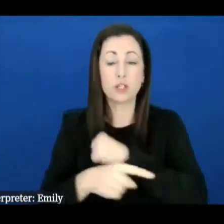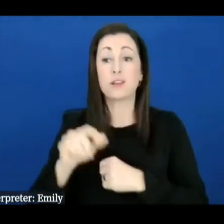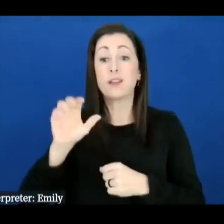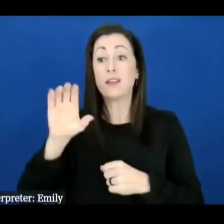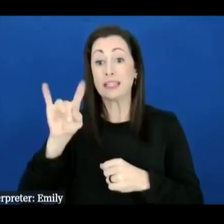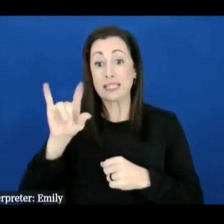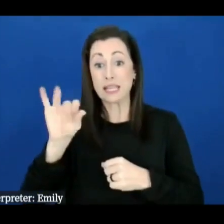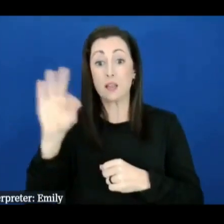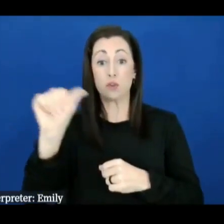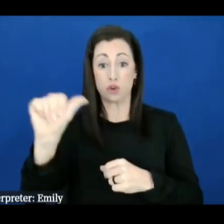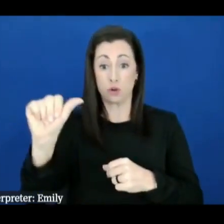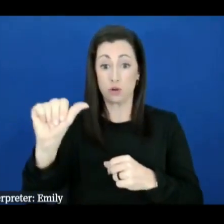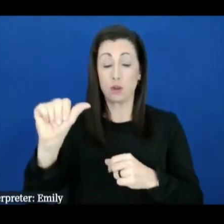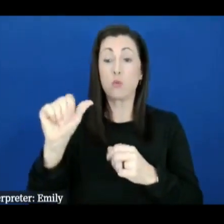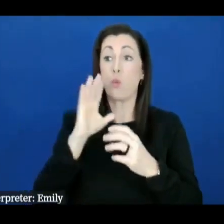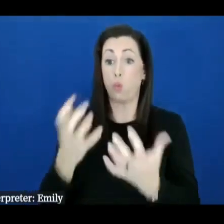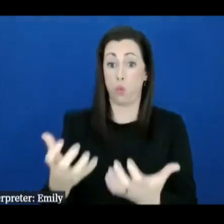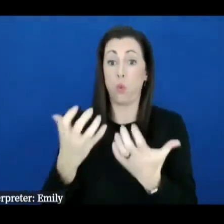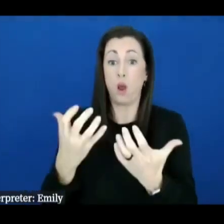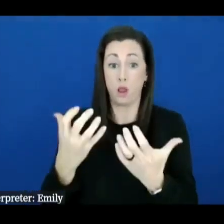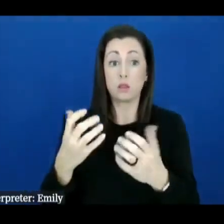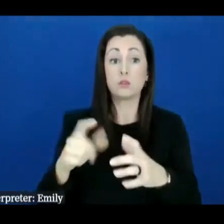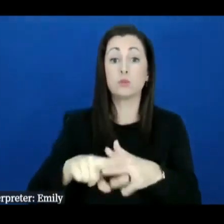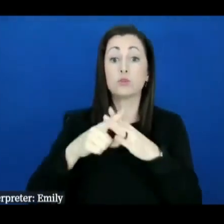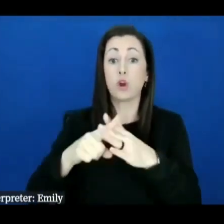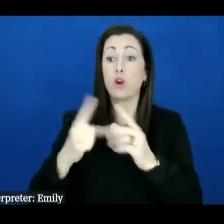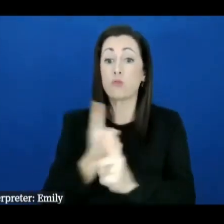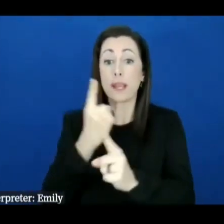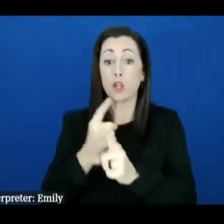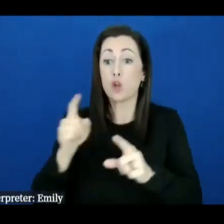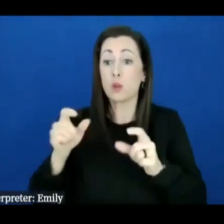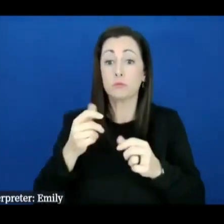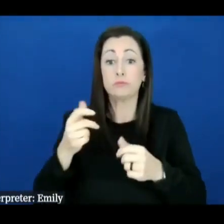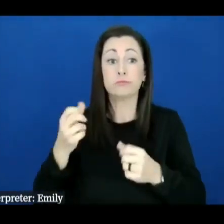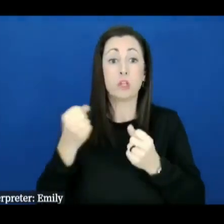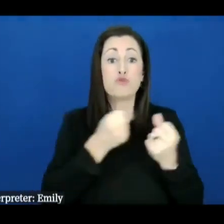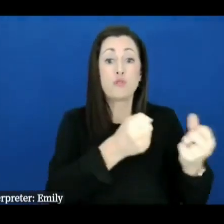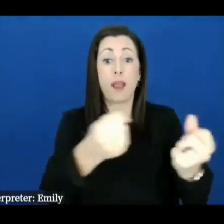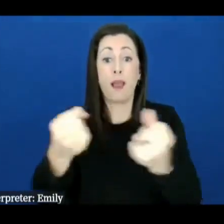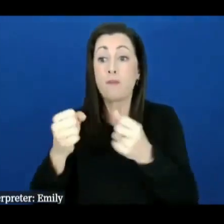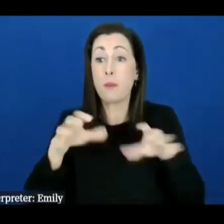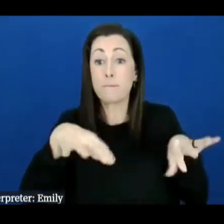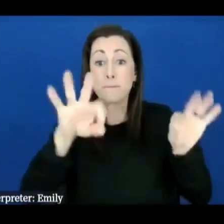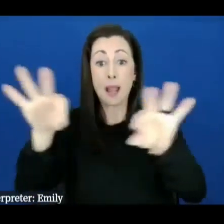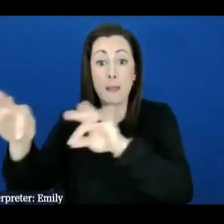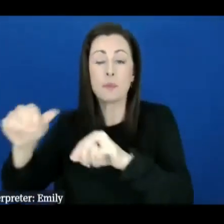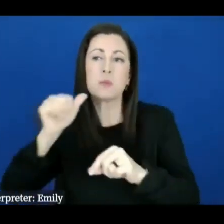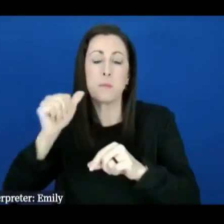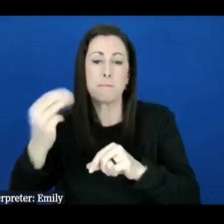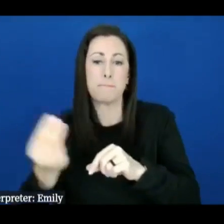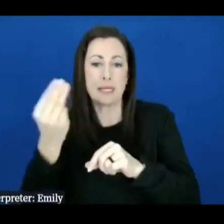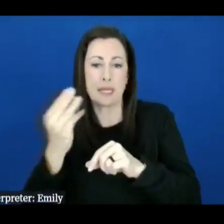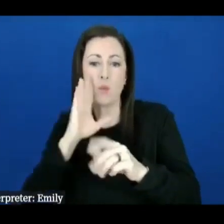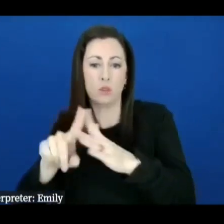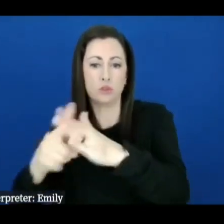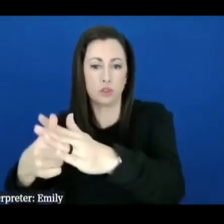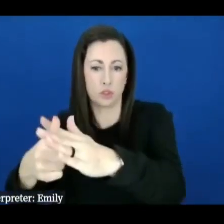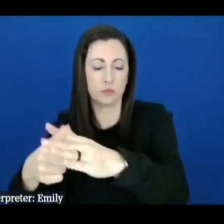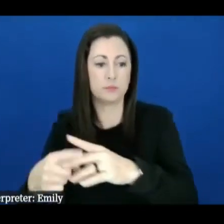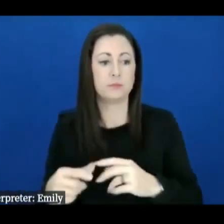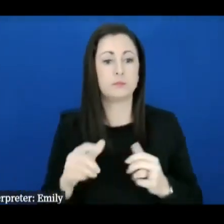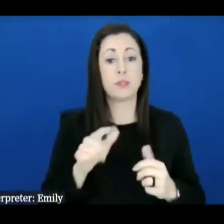on a regular schedule beginning on Monday with that I'll turn it over to Dave Connolly our partners from the U.S.